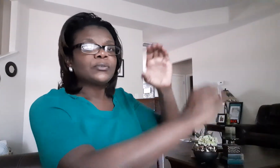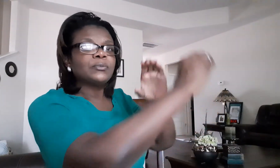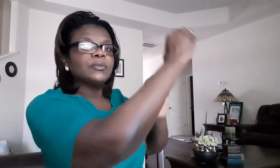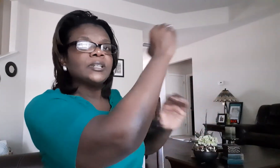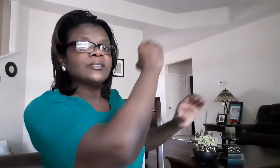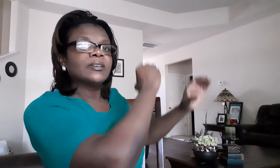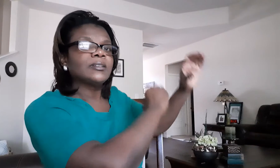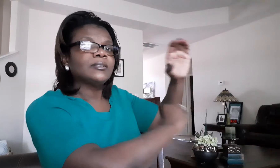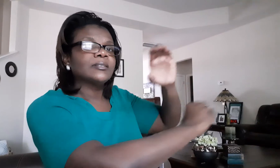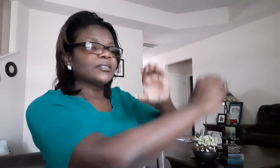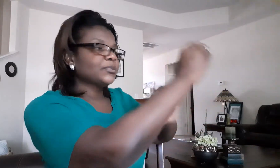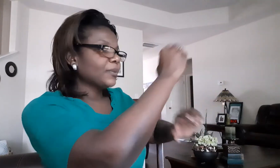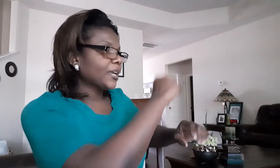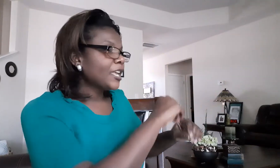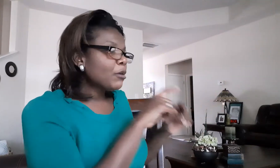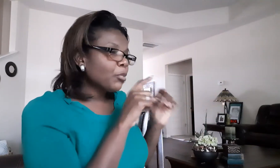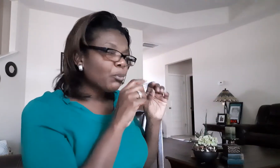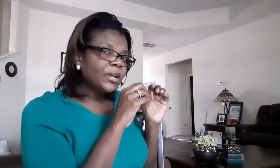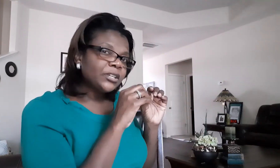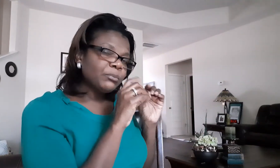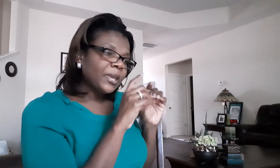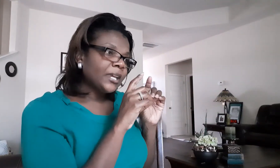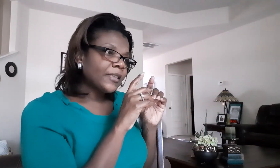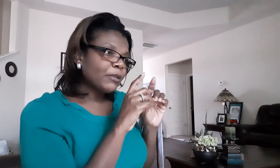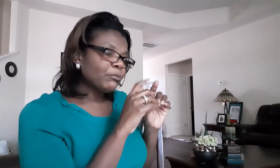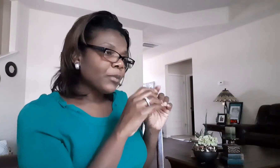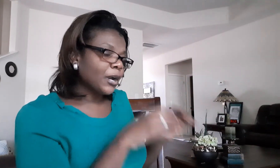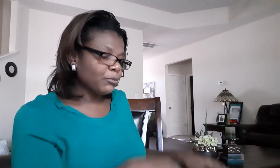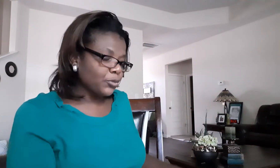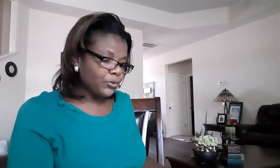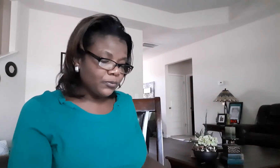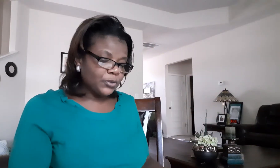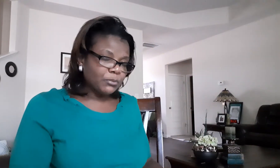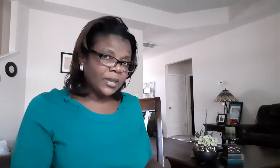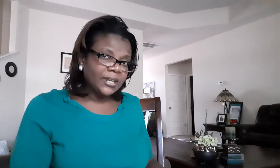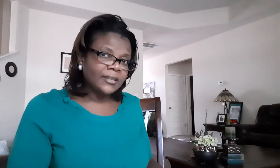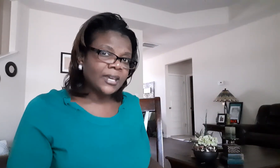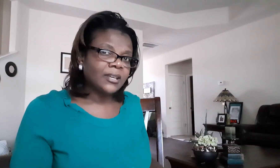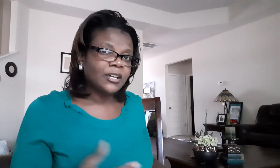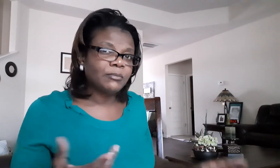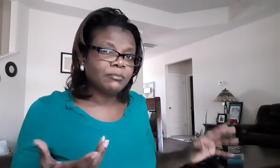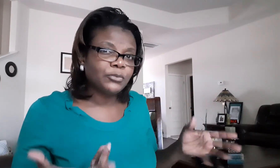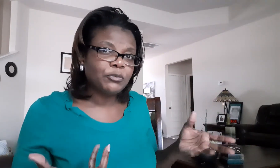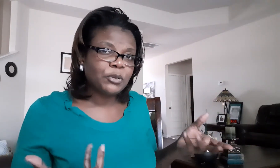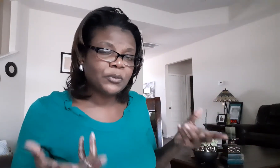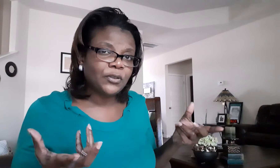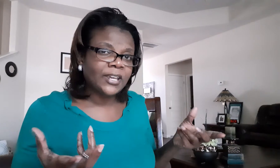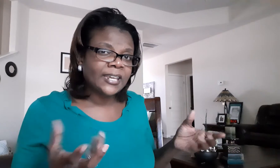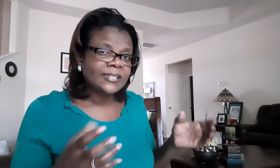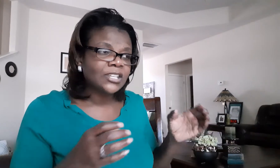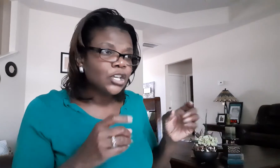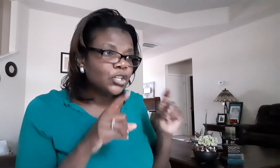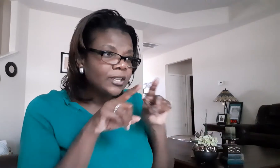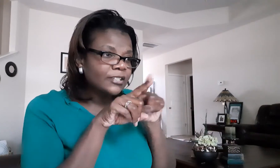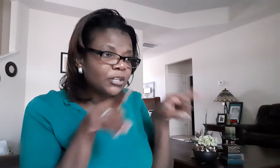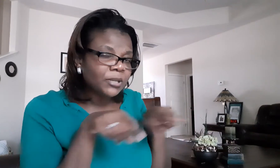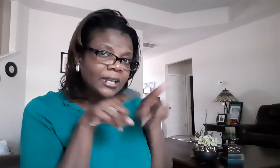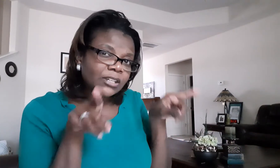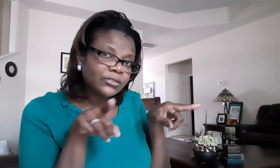it's going to look this way but when you're making that move when you're making that um movement with your hands it's going to be like you're